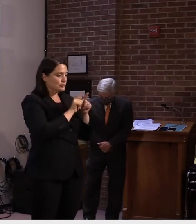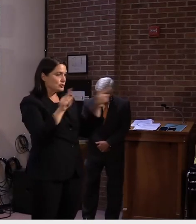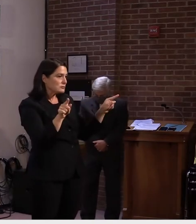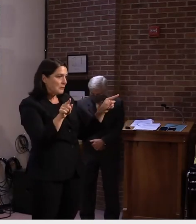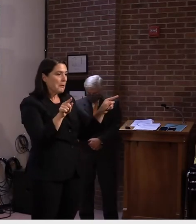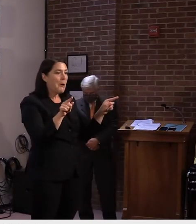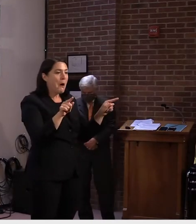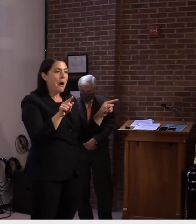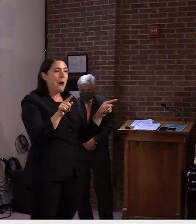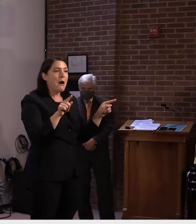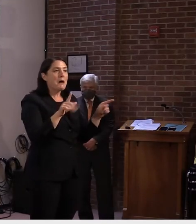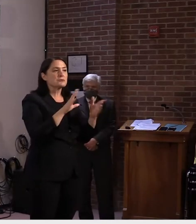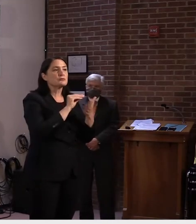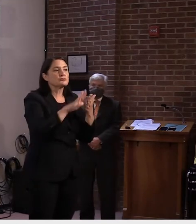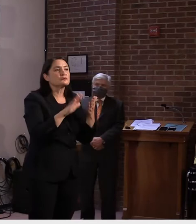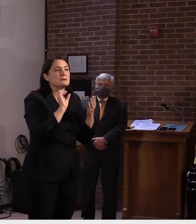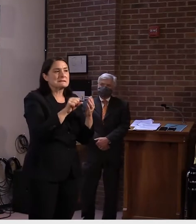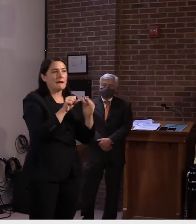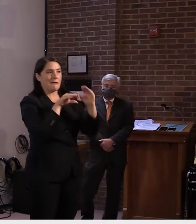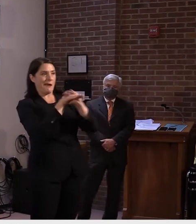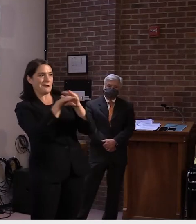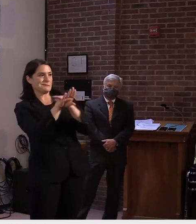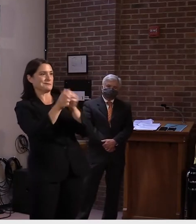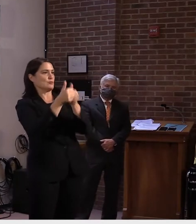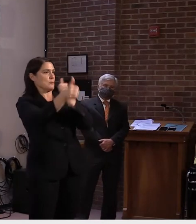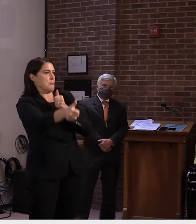access resources when their regular teacher is not available.